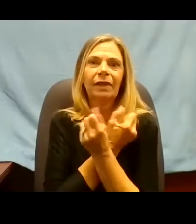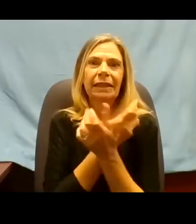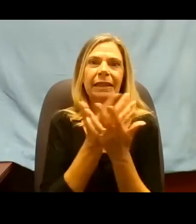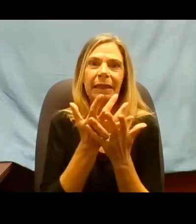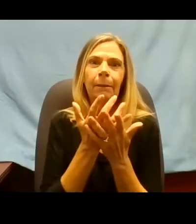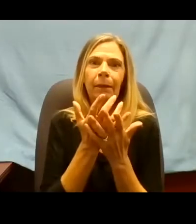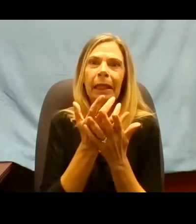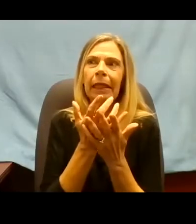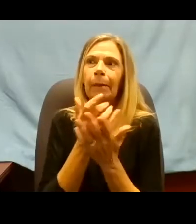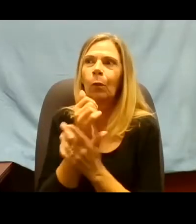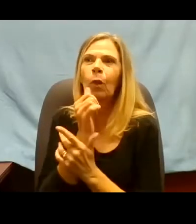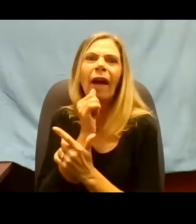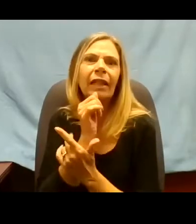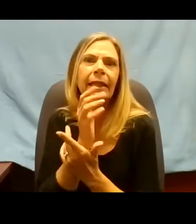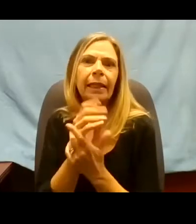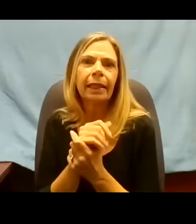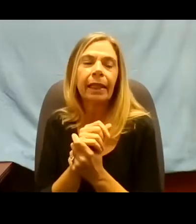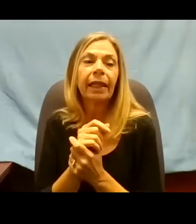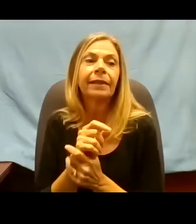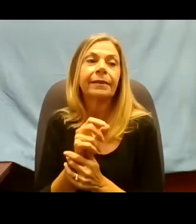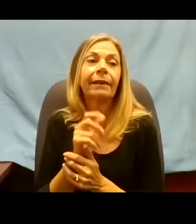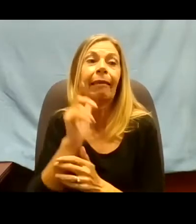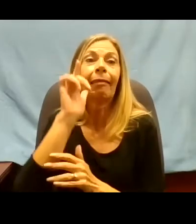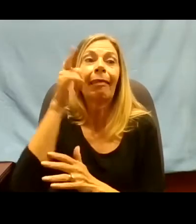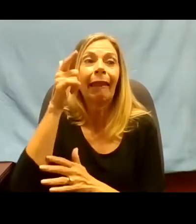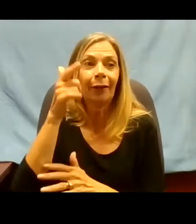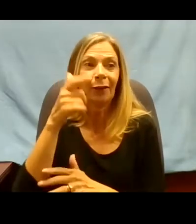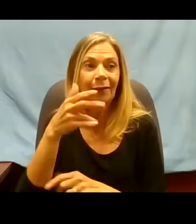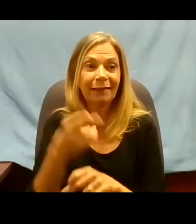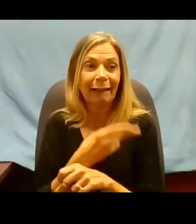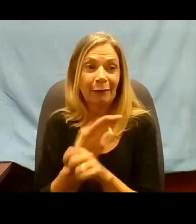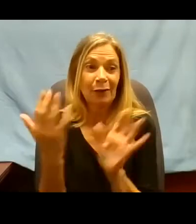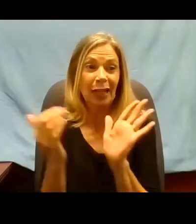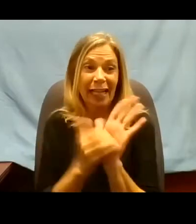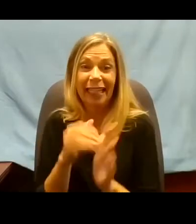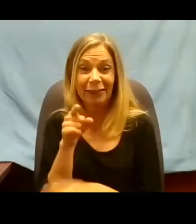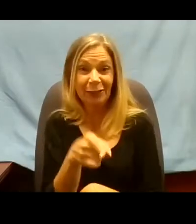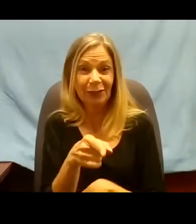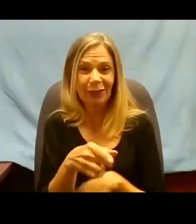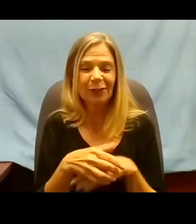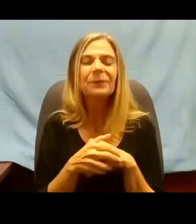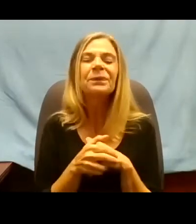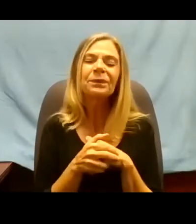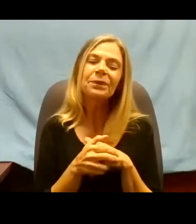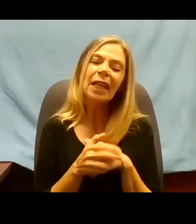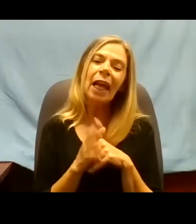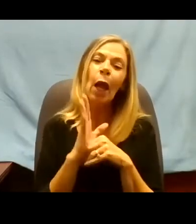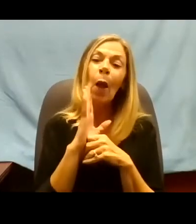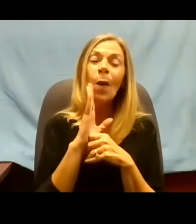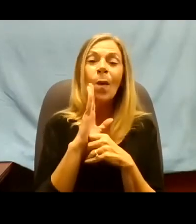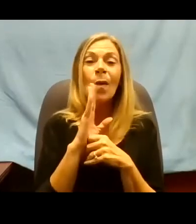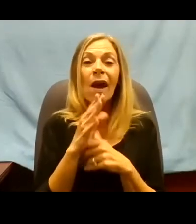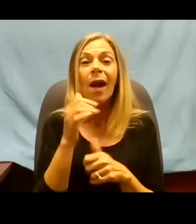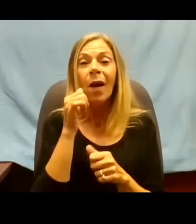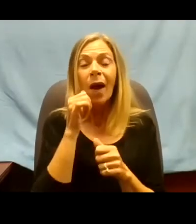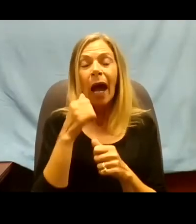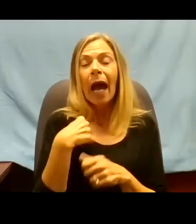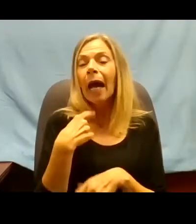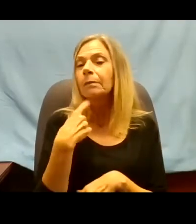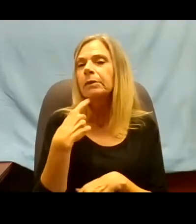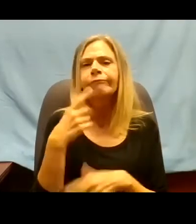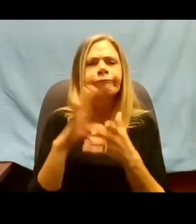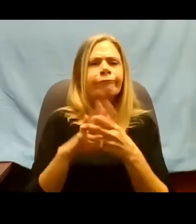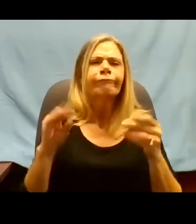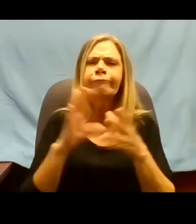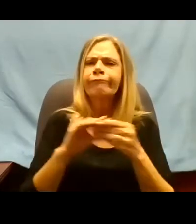way, the answer would be yes. Well, I've been telling my wife about that sergeant in Vietnam for I don't know how